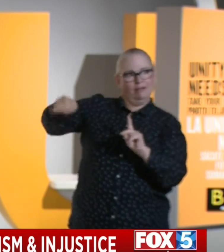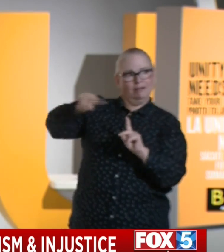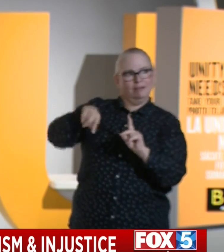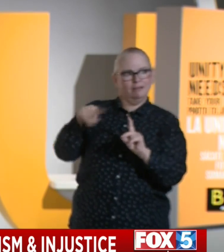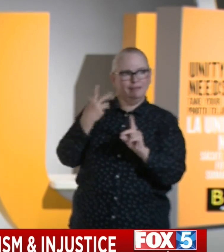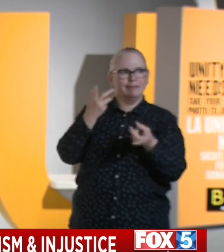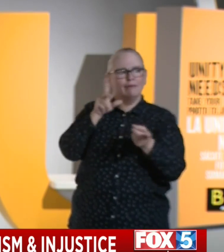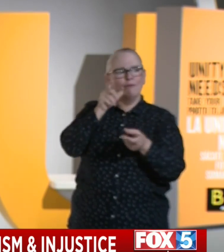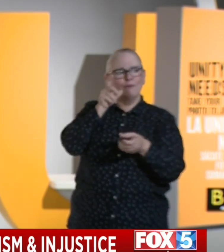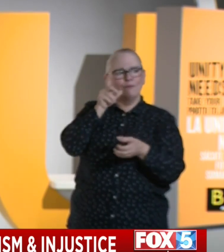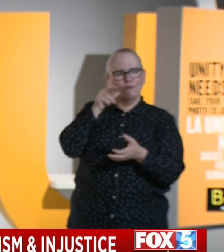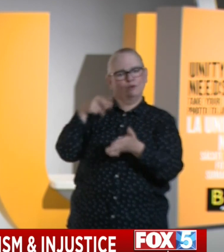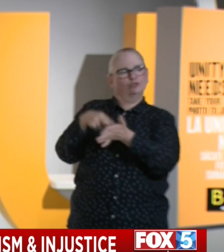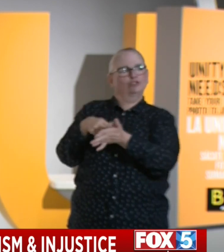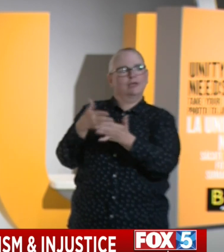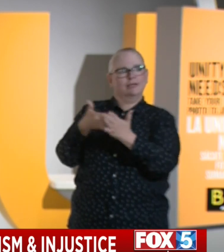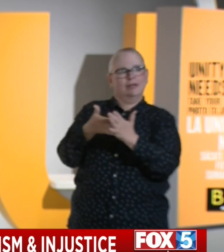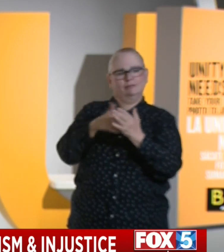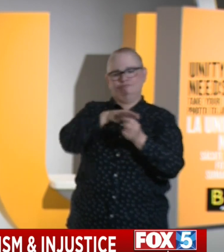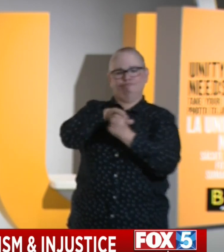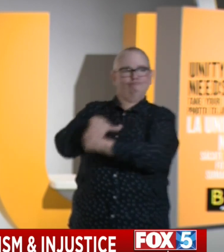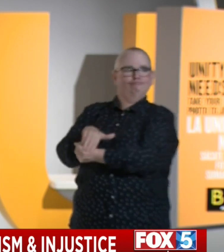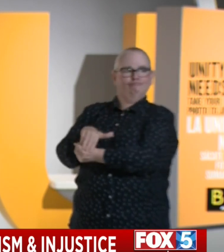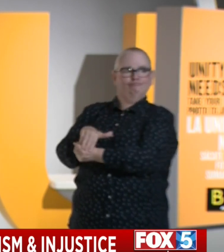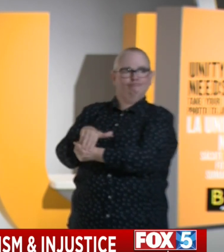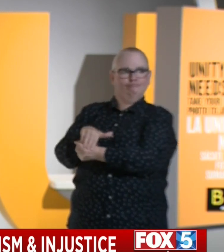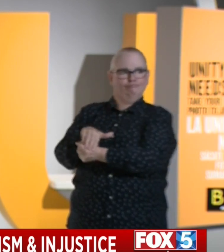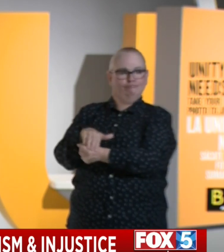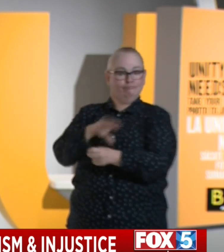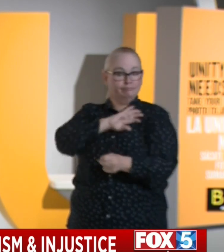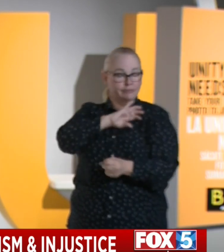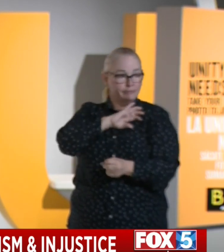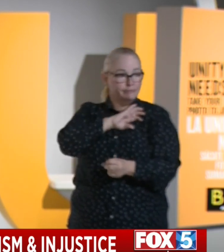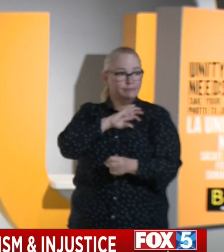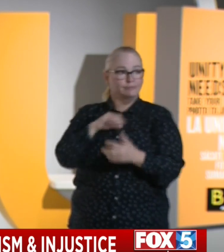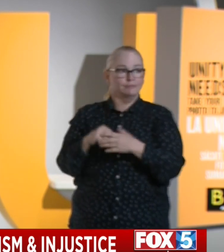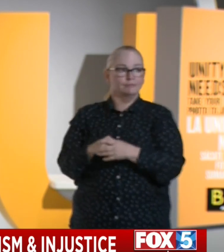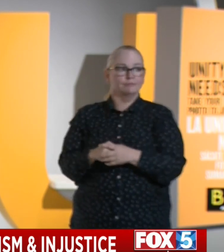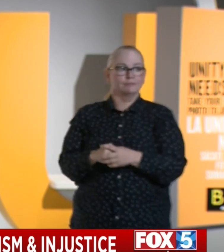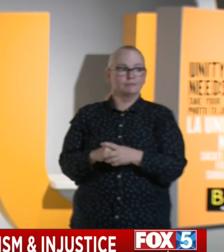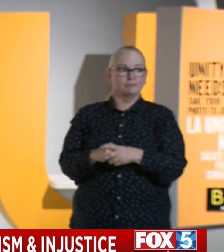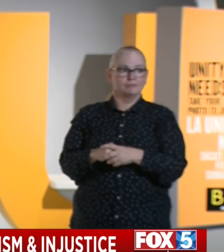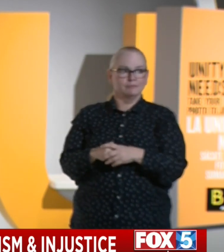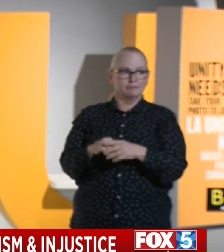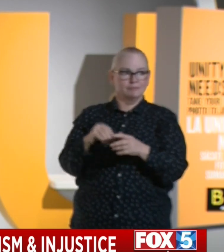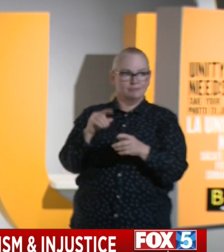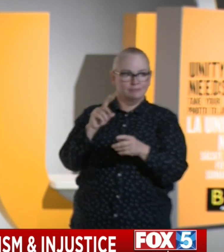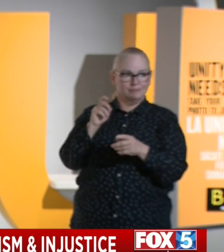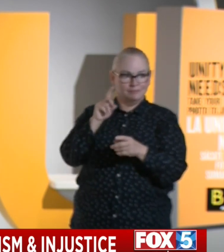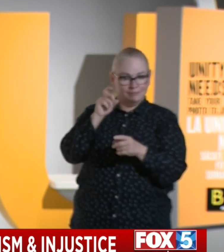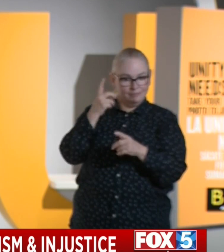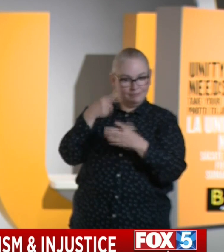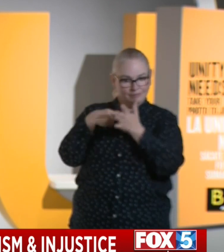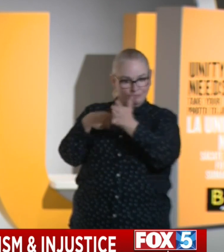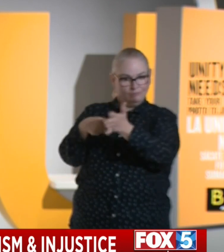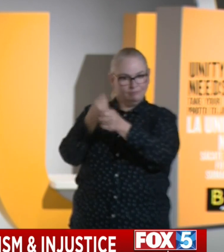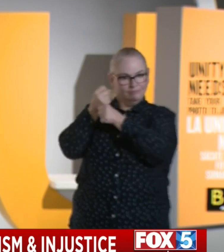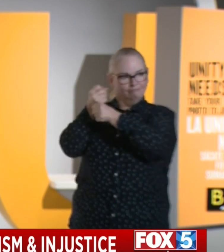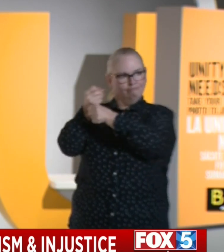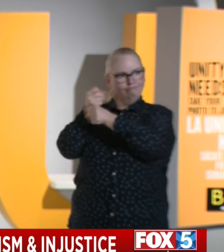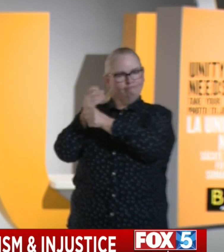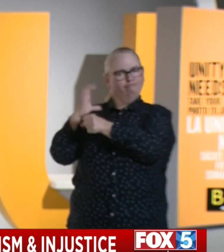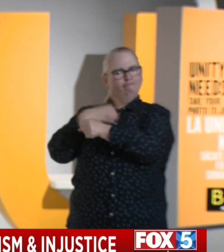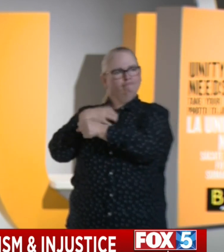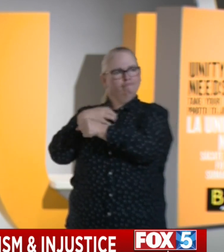we provided them as police officers, whether it was the Edmund Pettus Bridge, whether it was demonstrations. And our job was to oppress and to